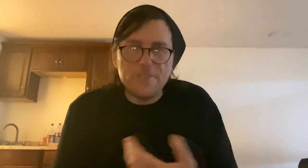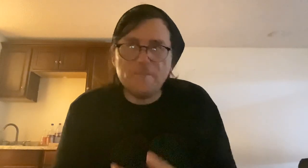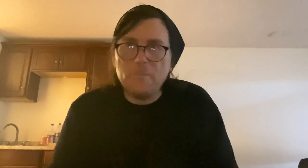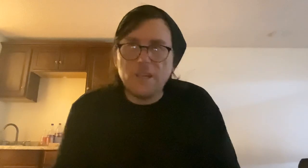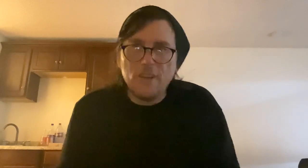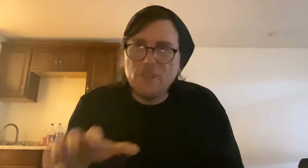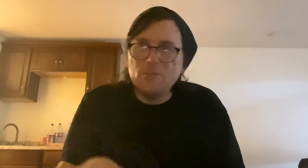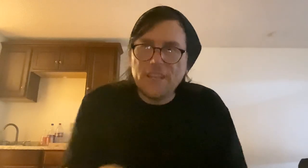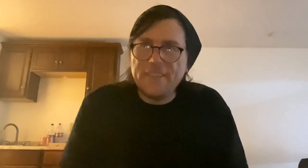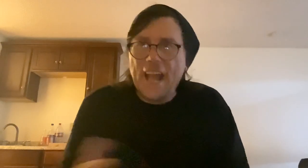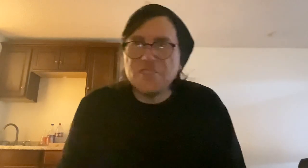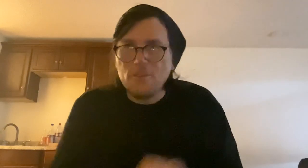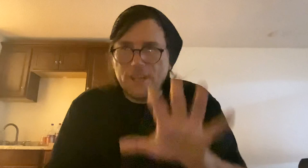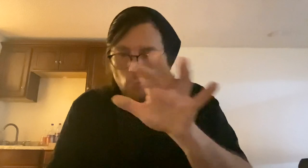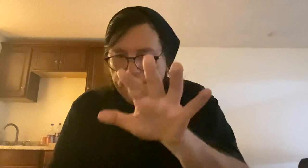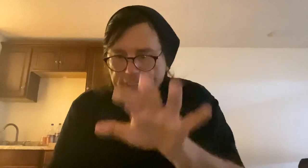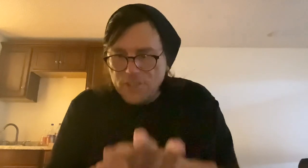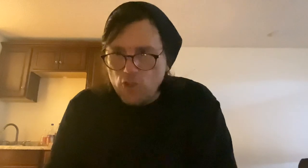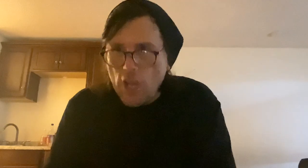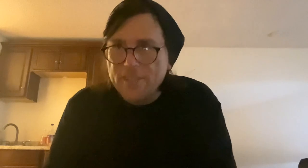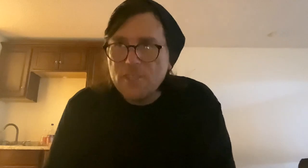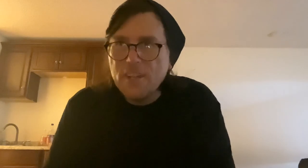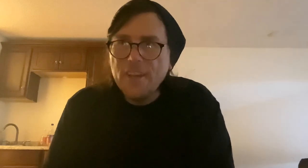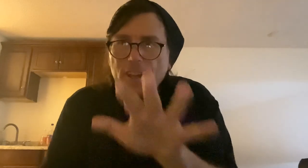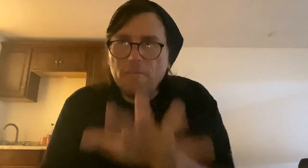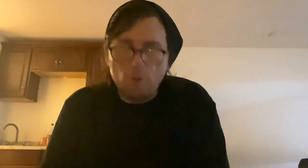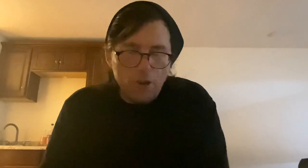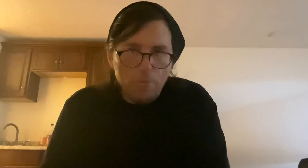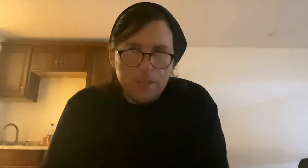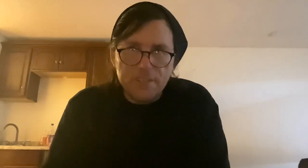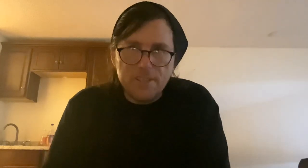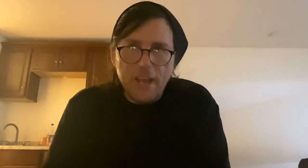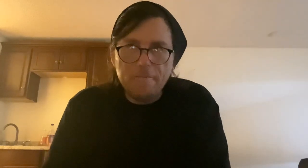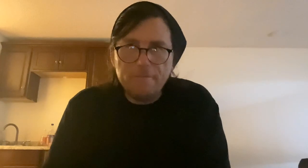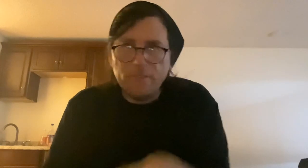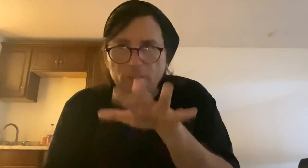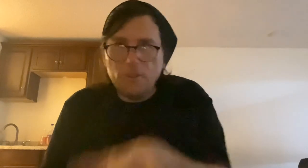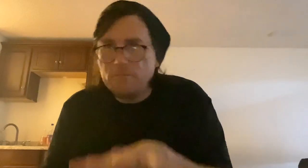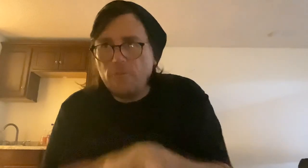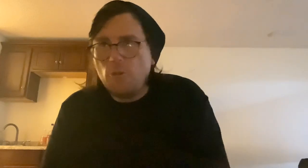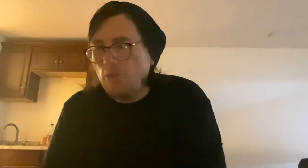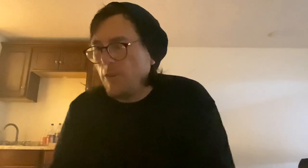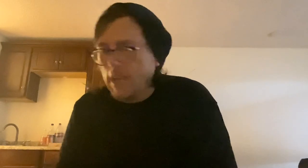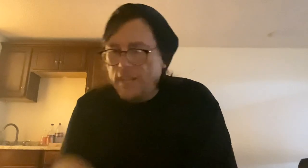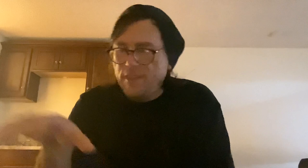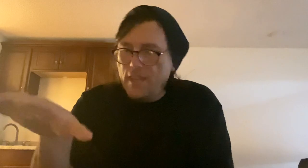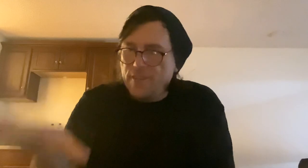or family, you you don't need that. You need one that's just for your business life, you know, for your art career. And the other